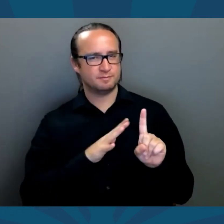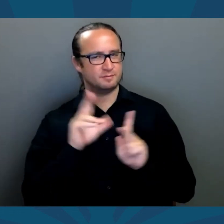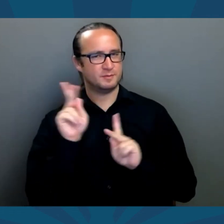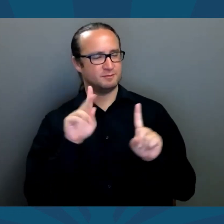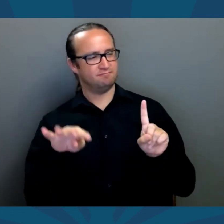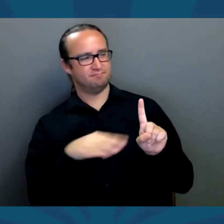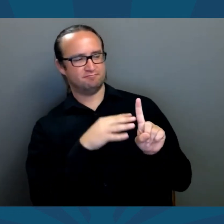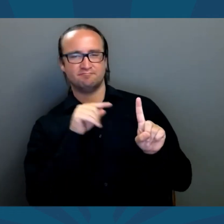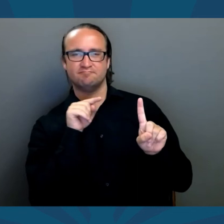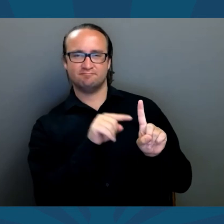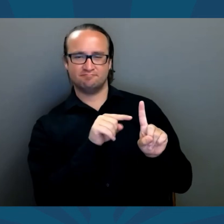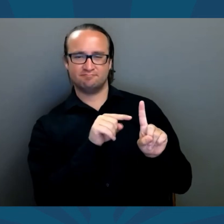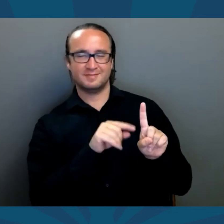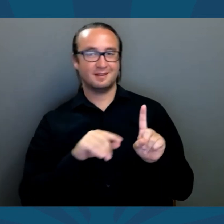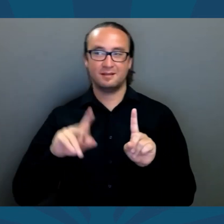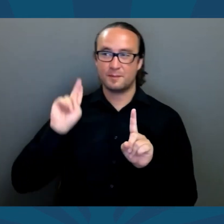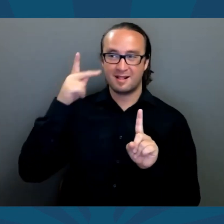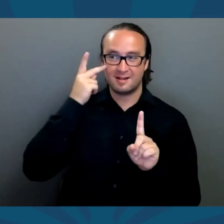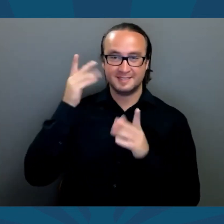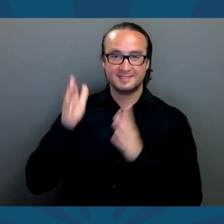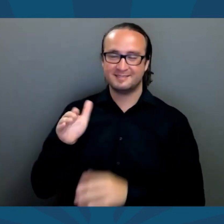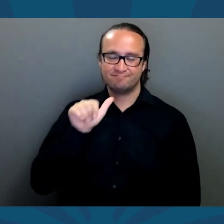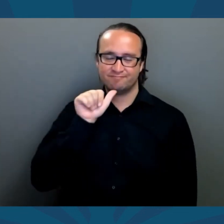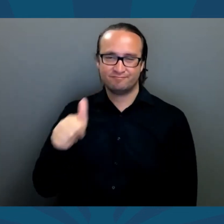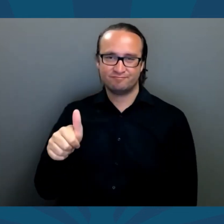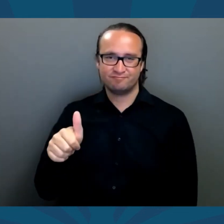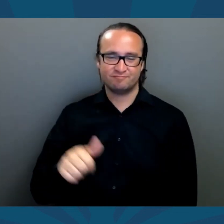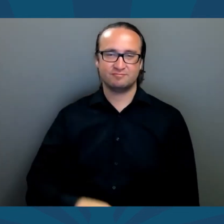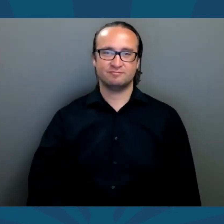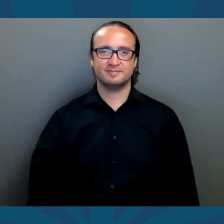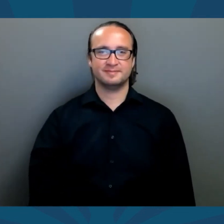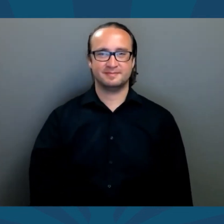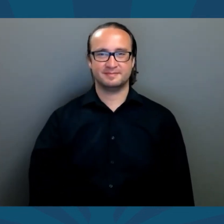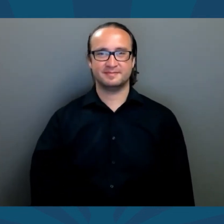Vera is a woman of the people, not a politician.